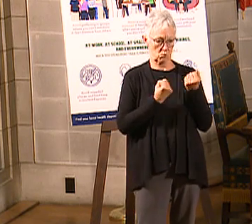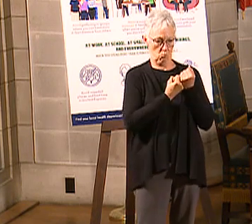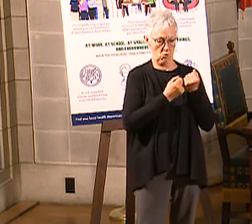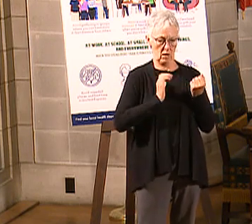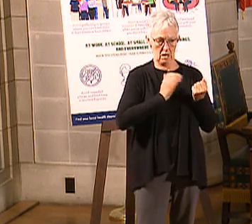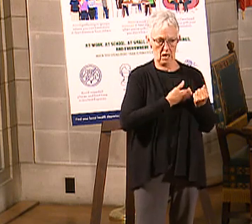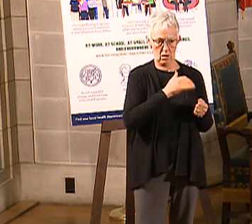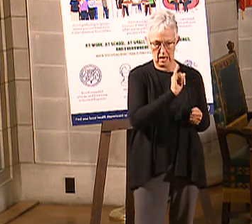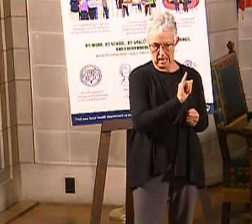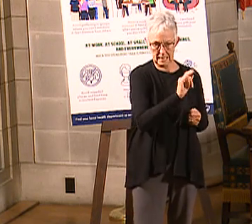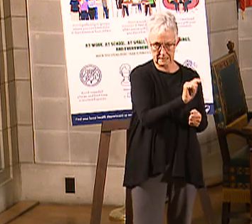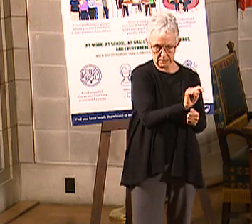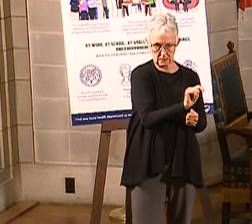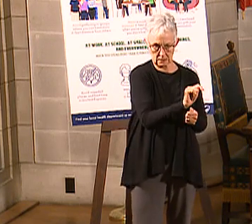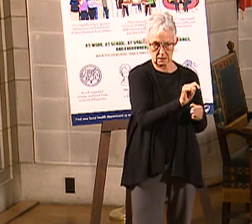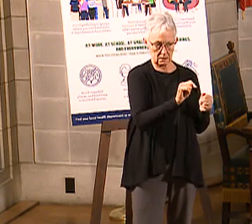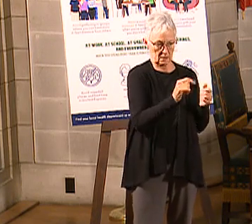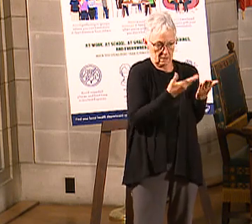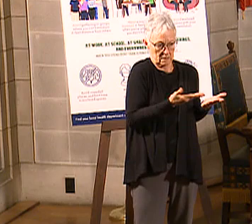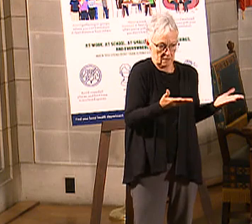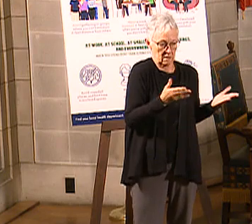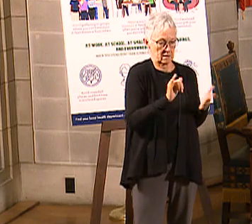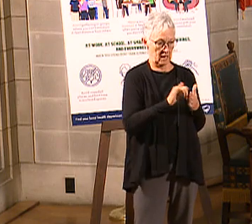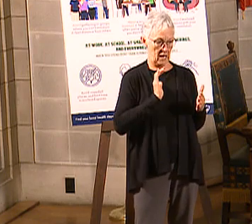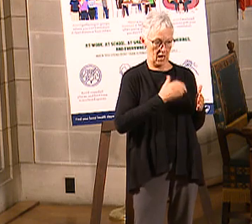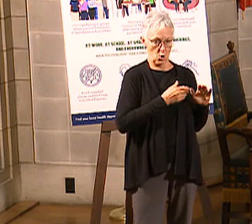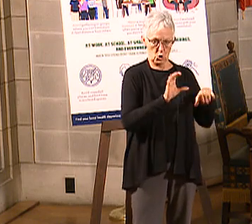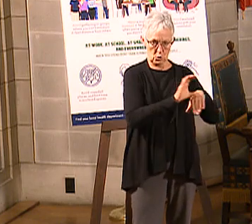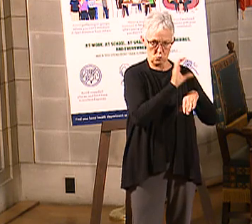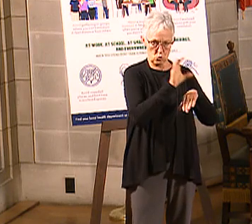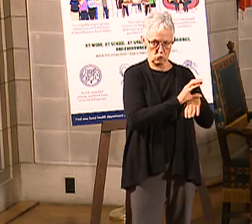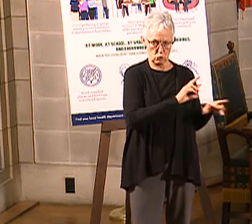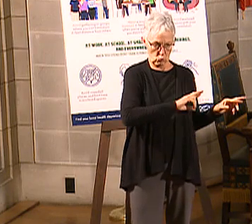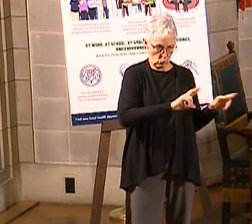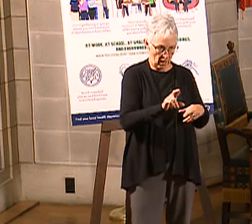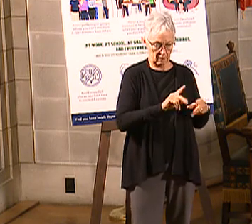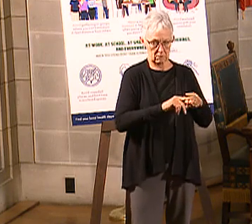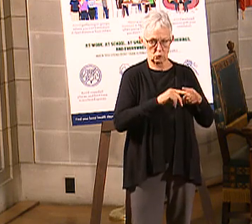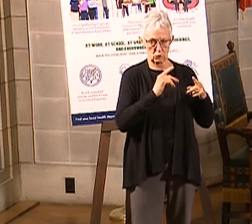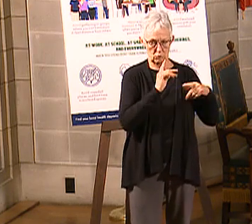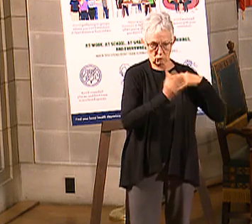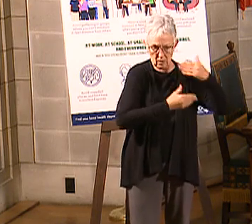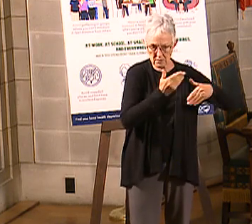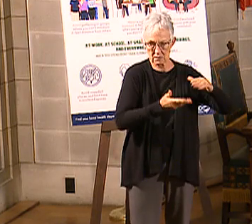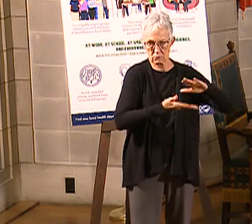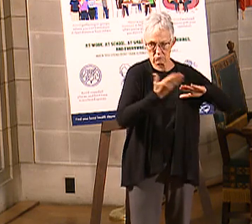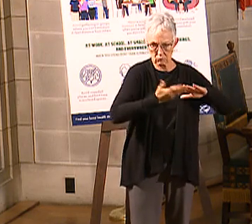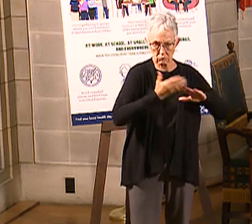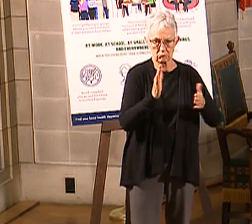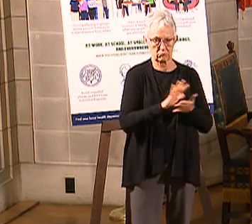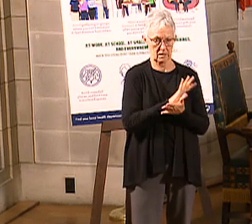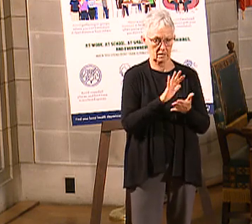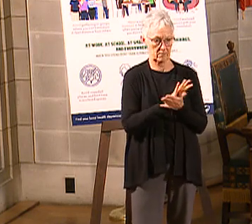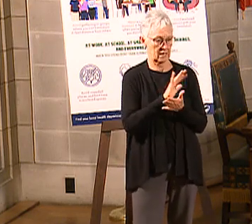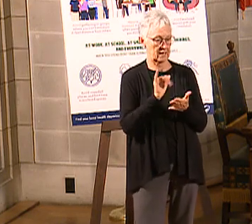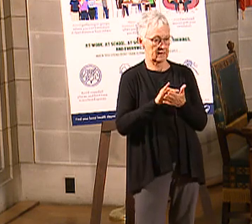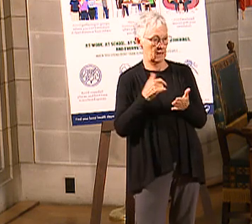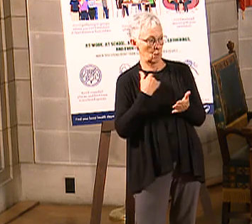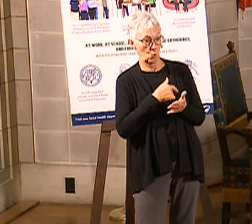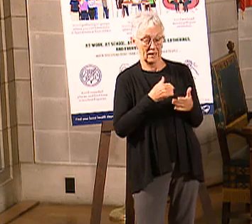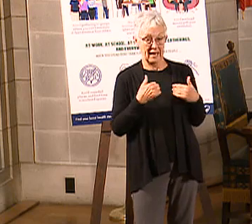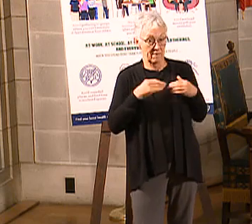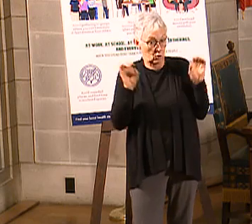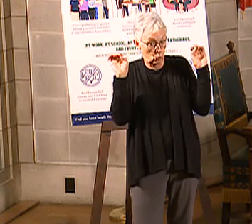be able to implement Medicaid expansion is ready, it's launched, and it's ready to go, and we have absolutely no hiccups